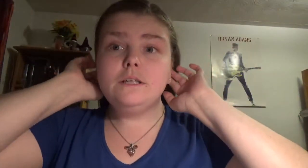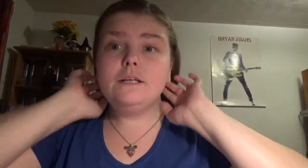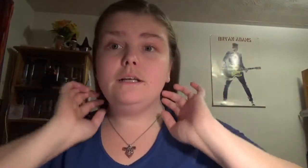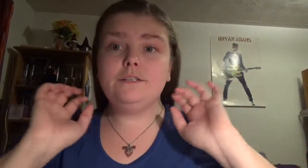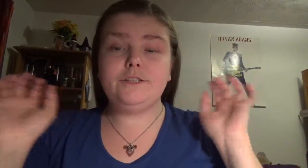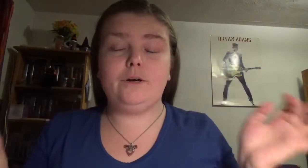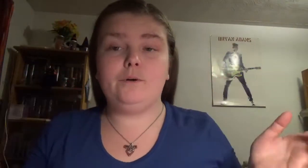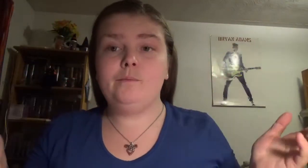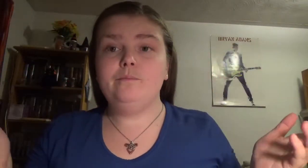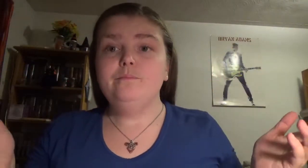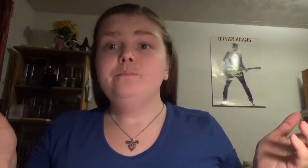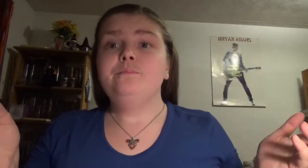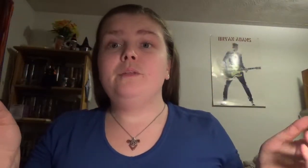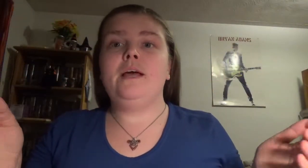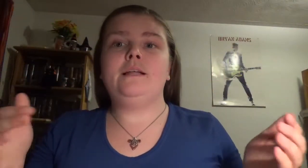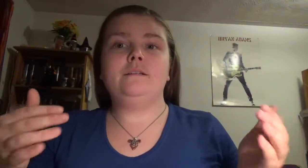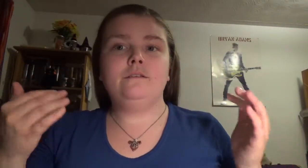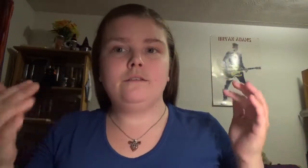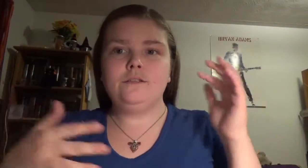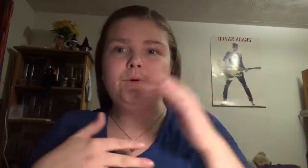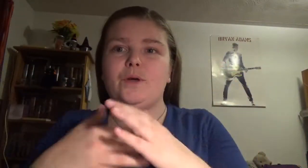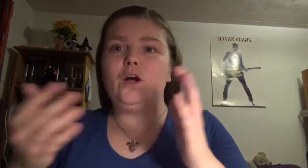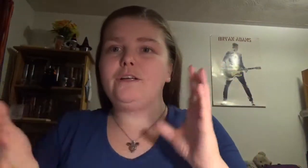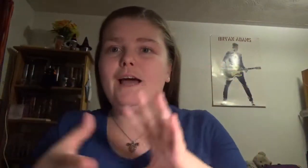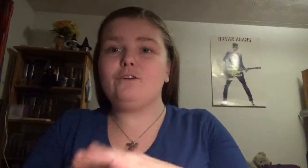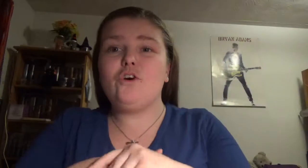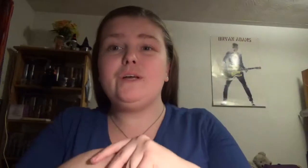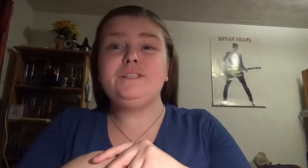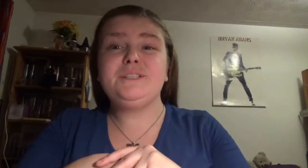So, and so they aren't categorized